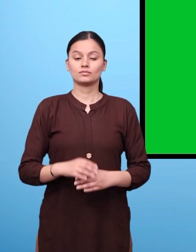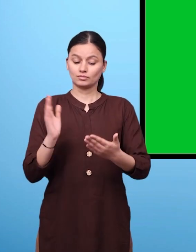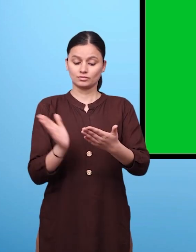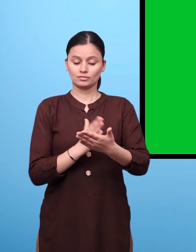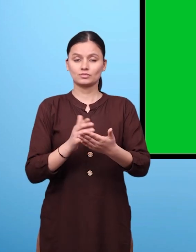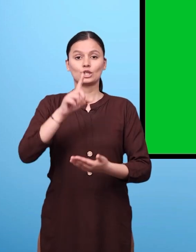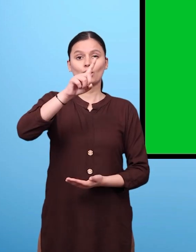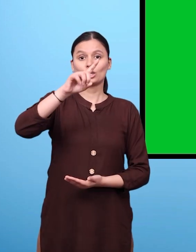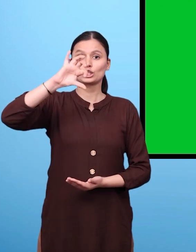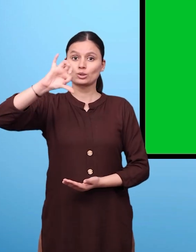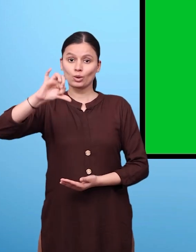Page 19